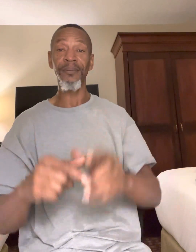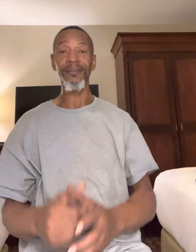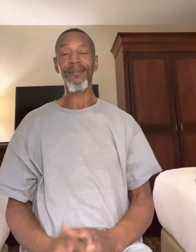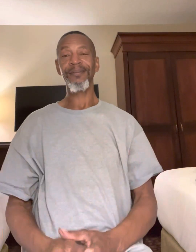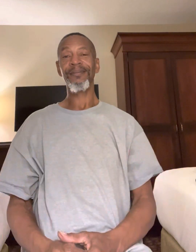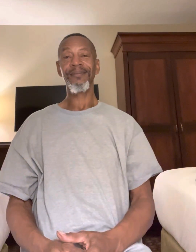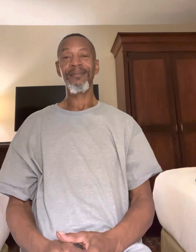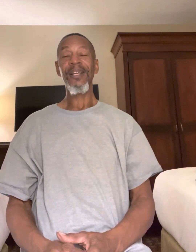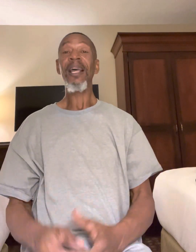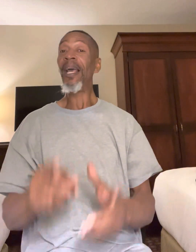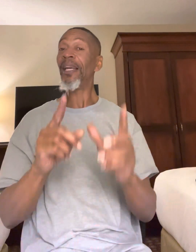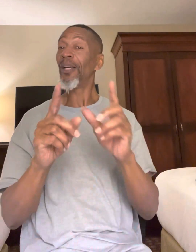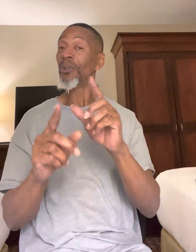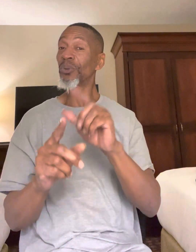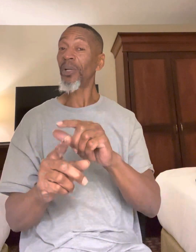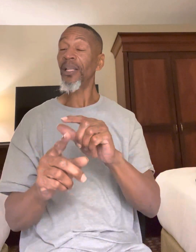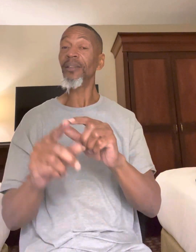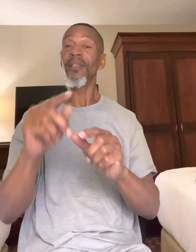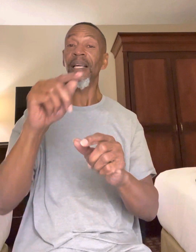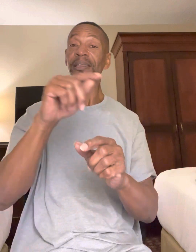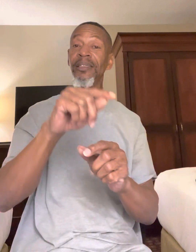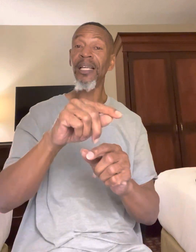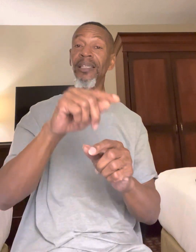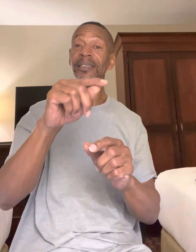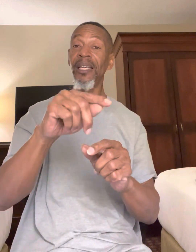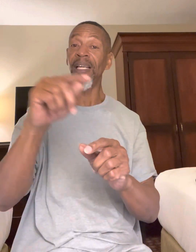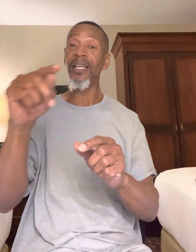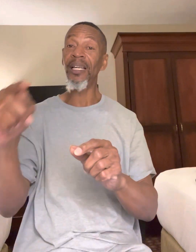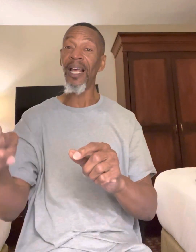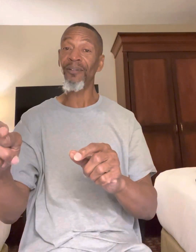And it was written in 1611,